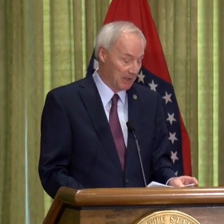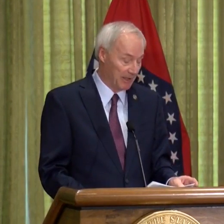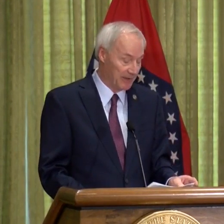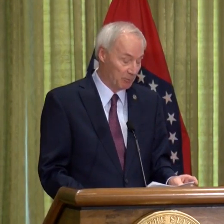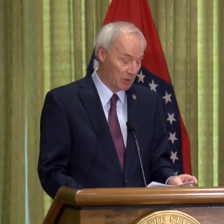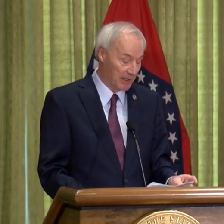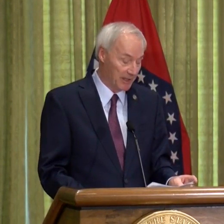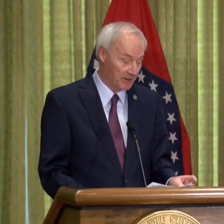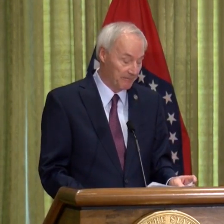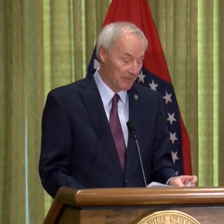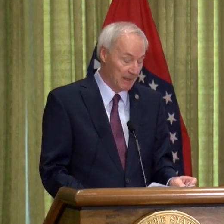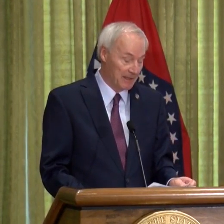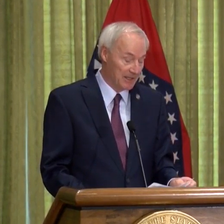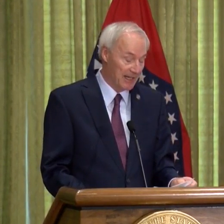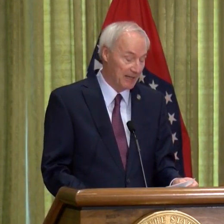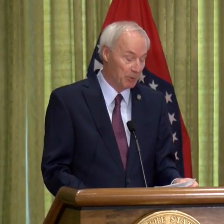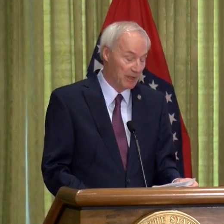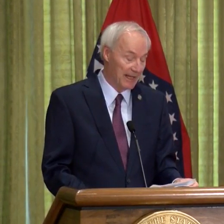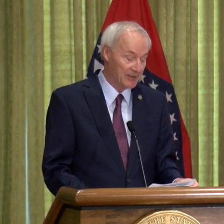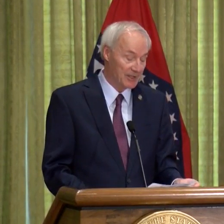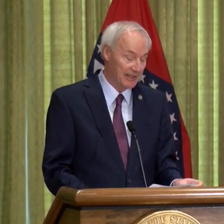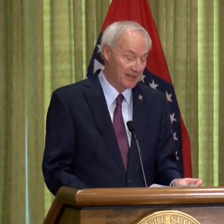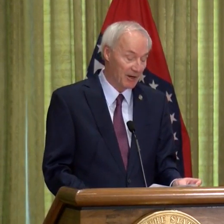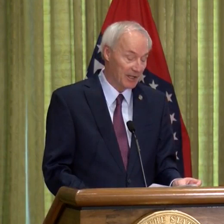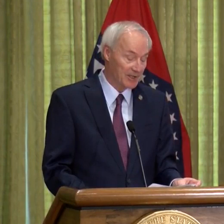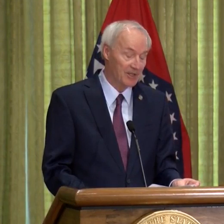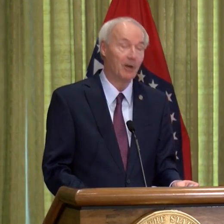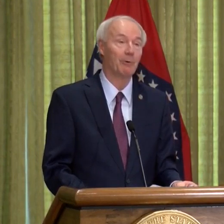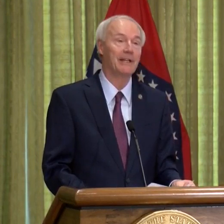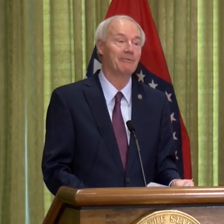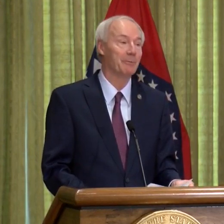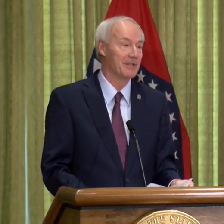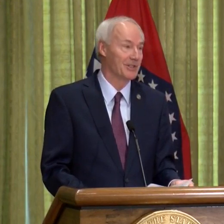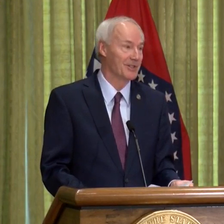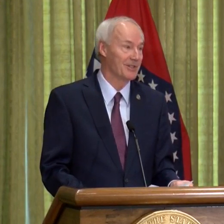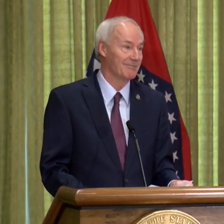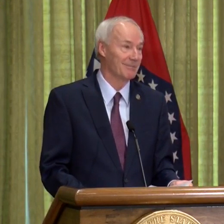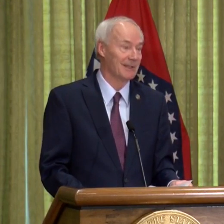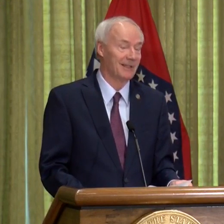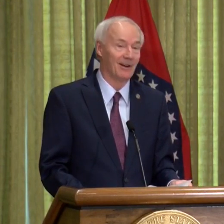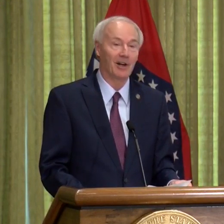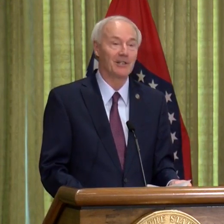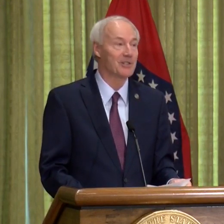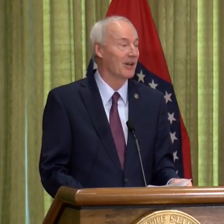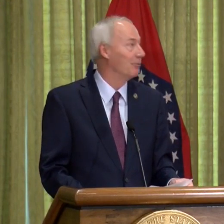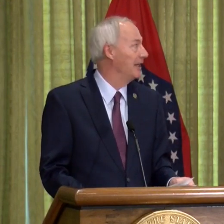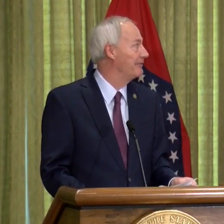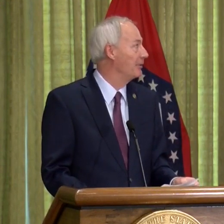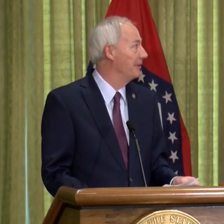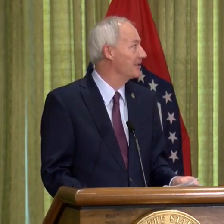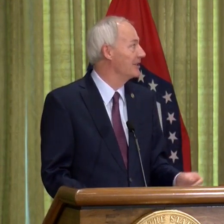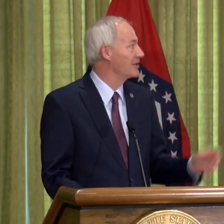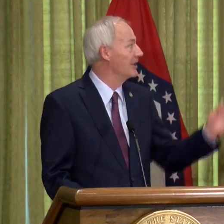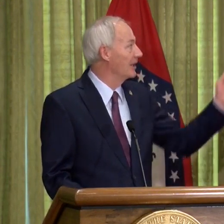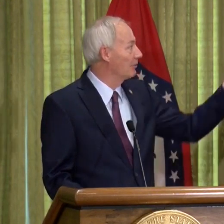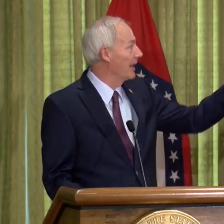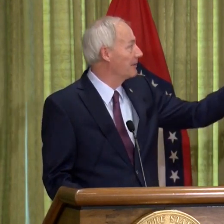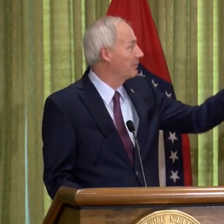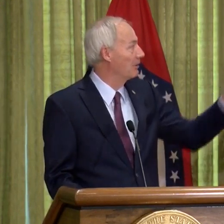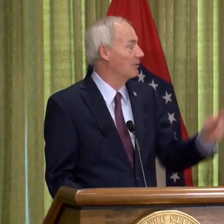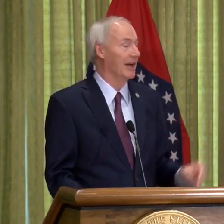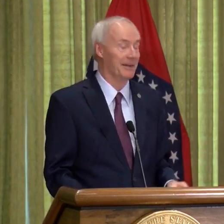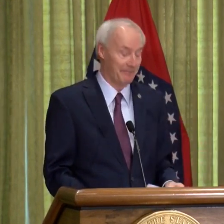and I applaud their work here, today we're announcing Arkansas Ready for Business. Arkansas Ready for Business